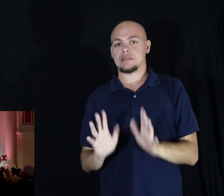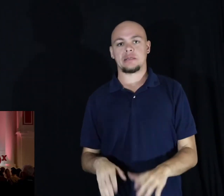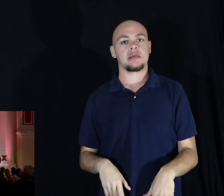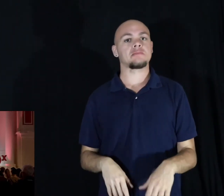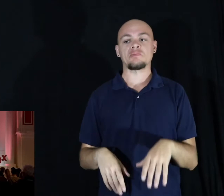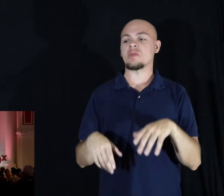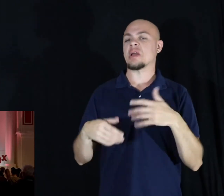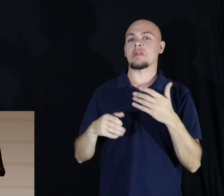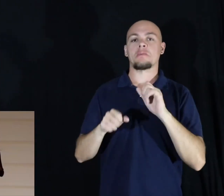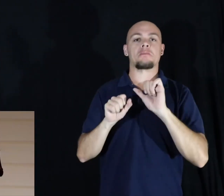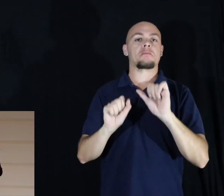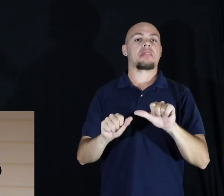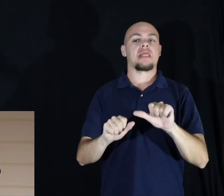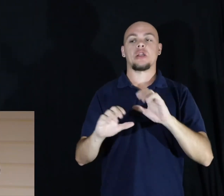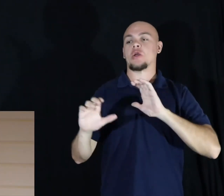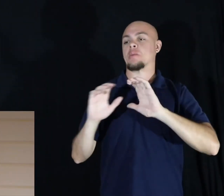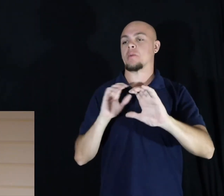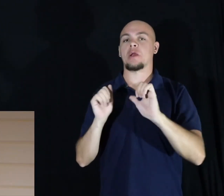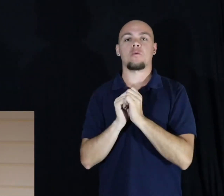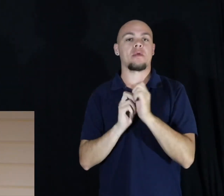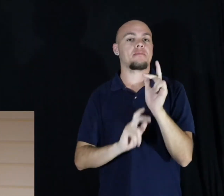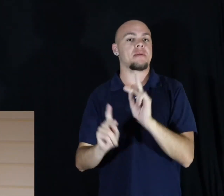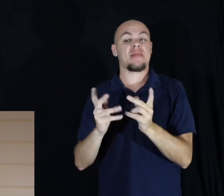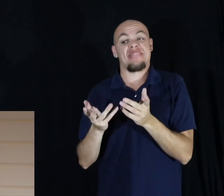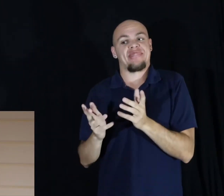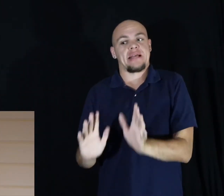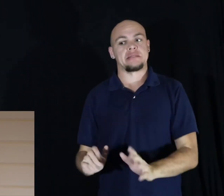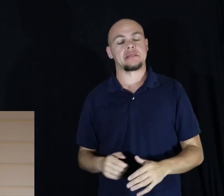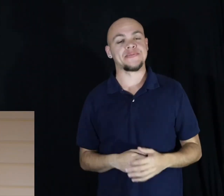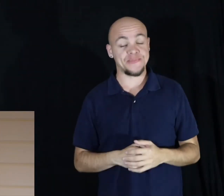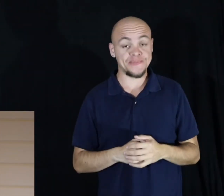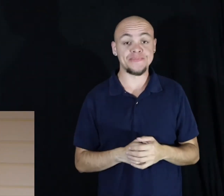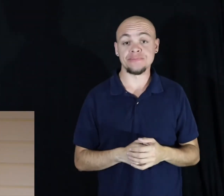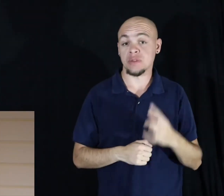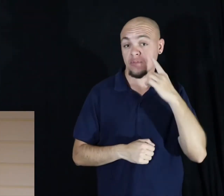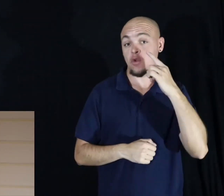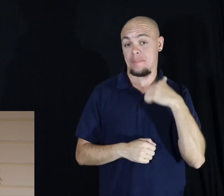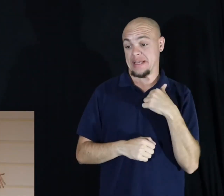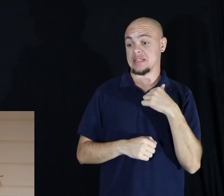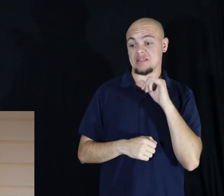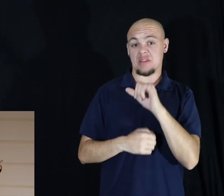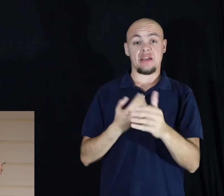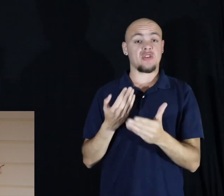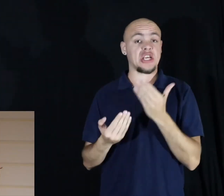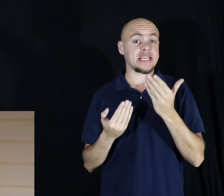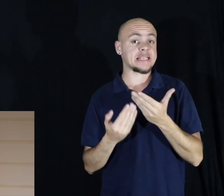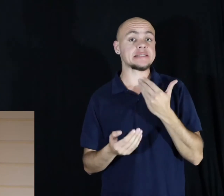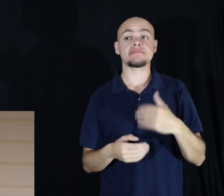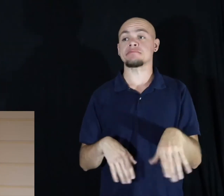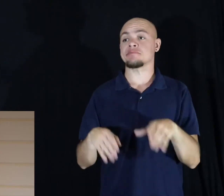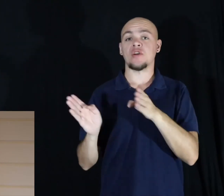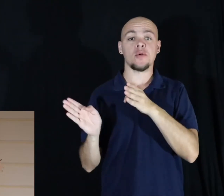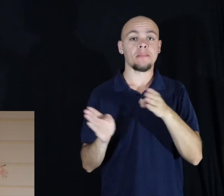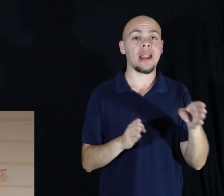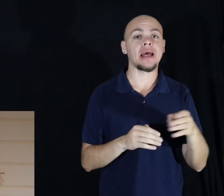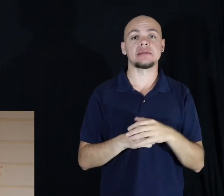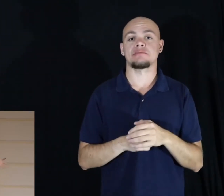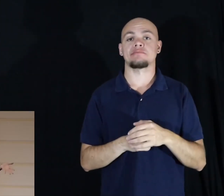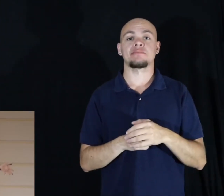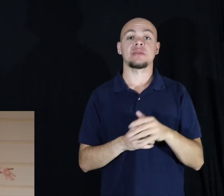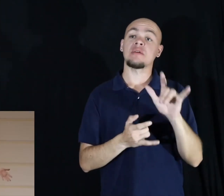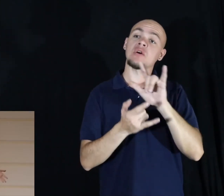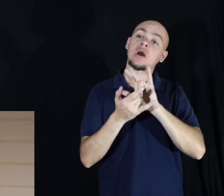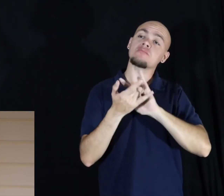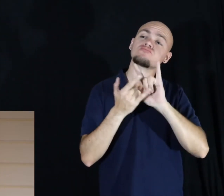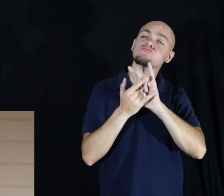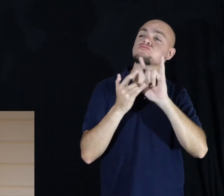to communicate. And that's what social media has become to me. For ease. For making plans. For talking to loved ones. For